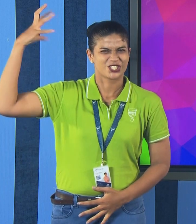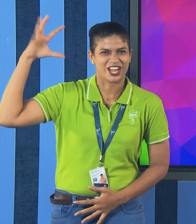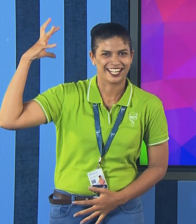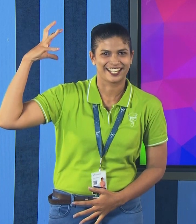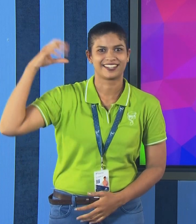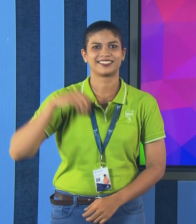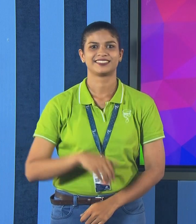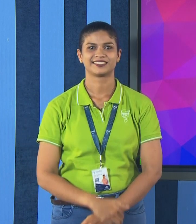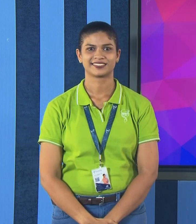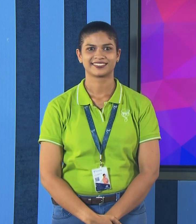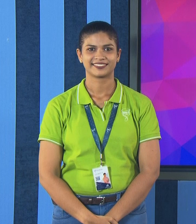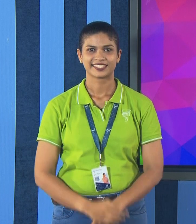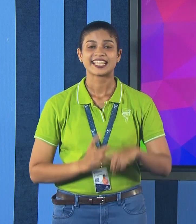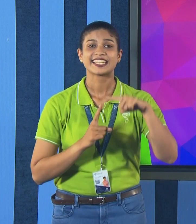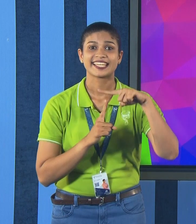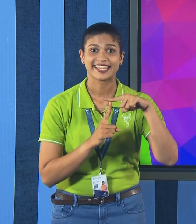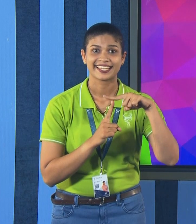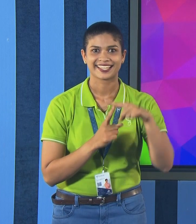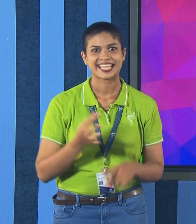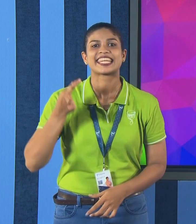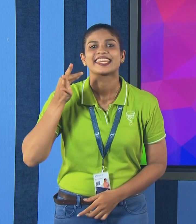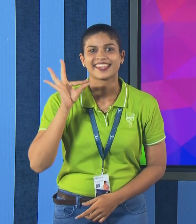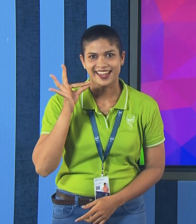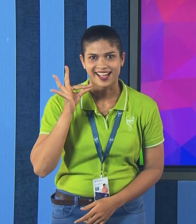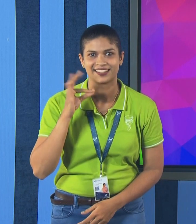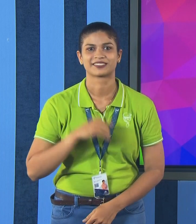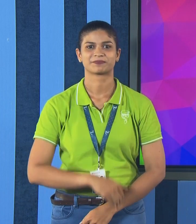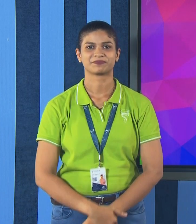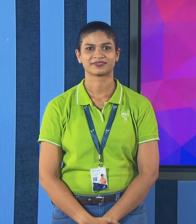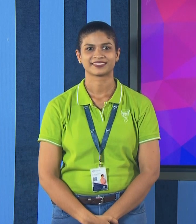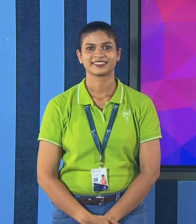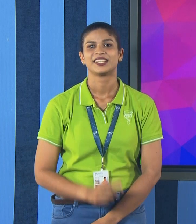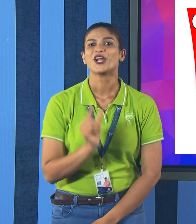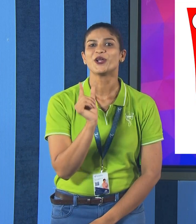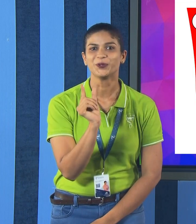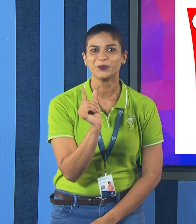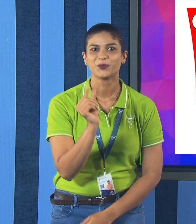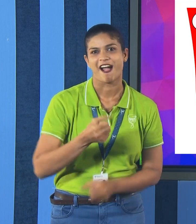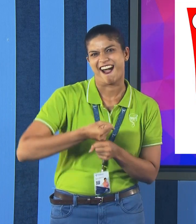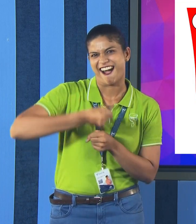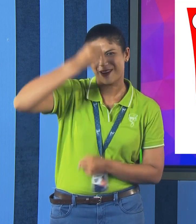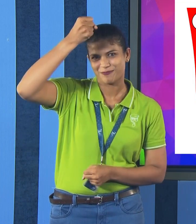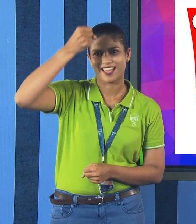sun. T, T. U, umbrella.